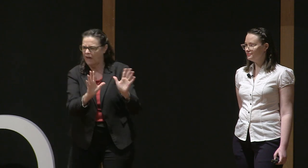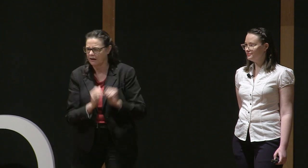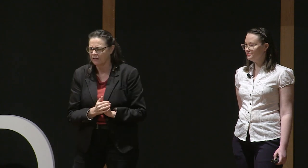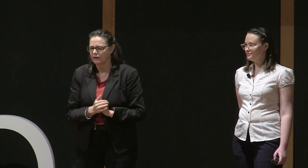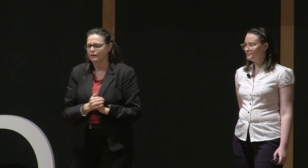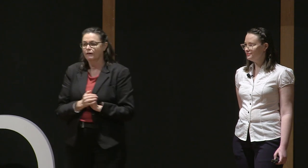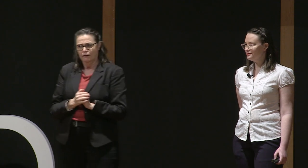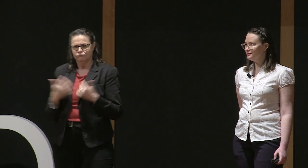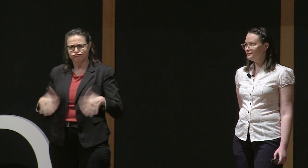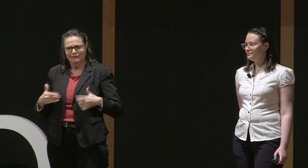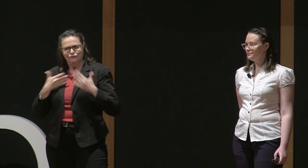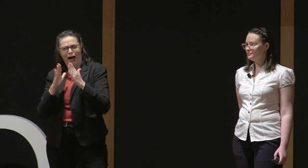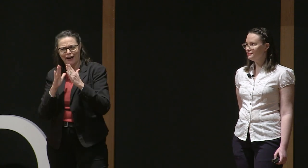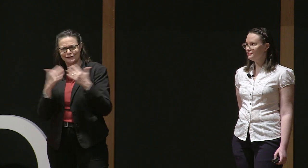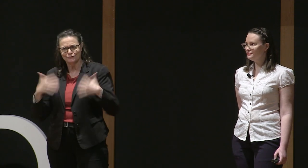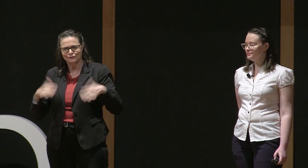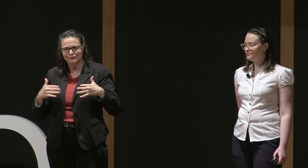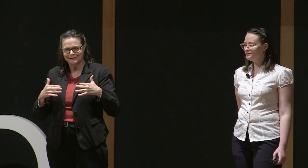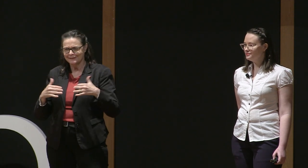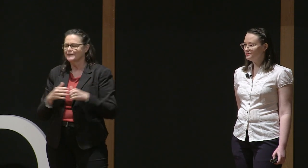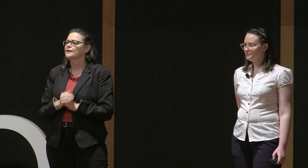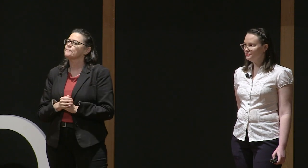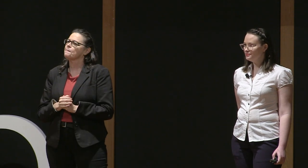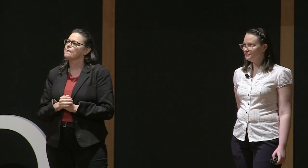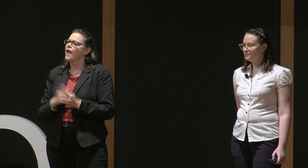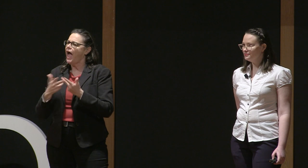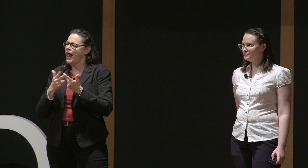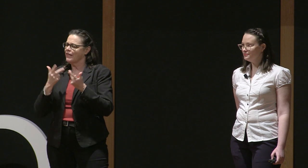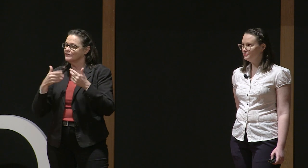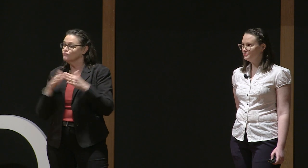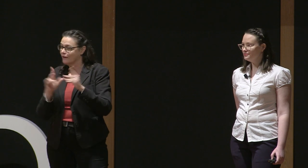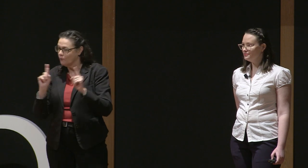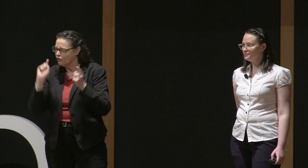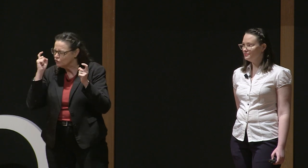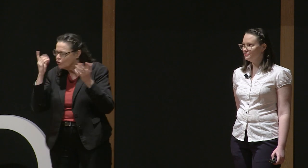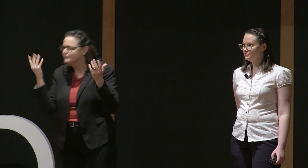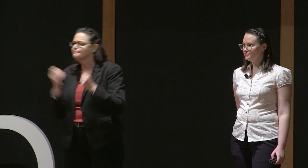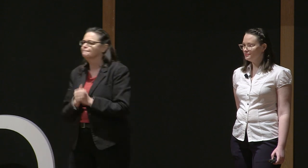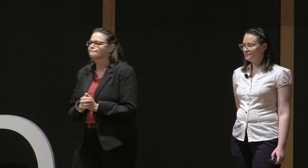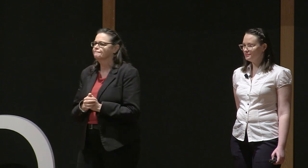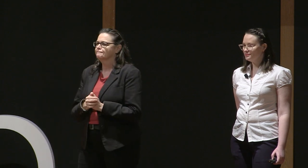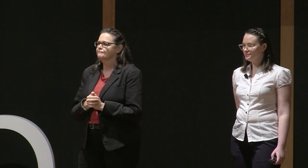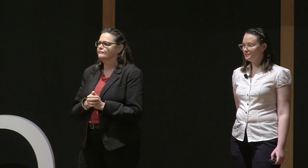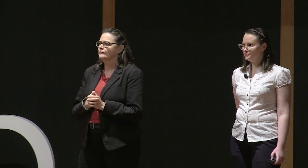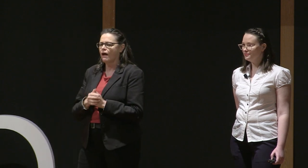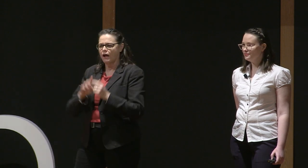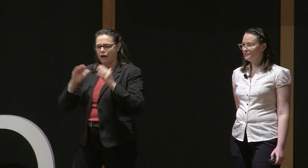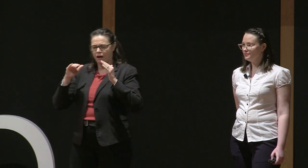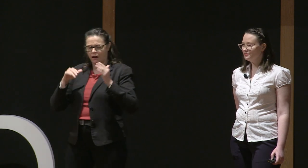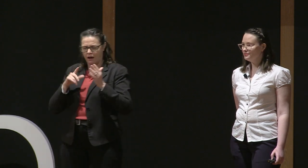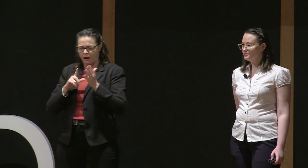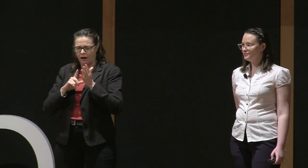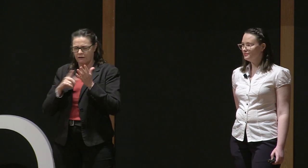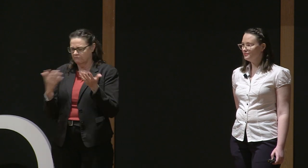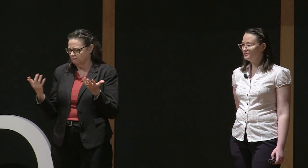that signed? And if it is quite often, then trying to include it. So it was quite an extensive process there. Another